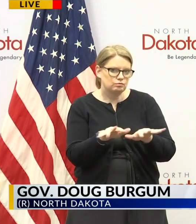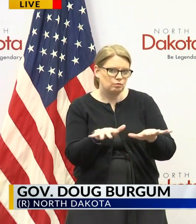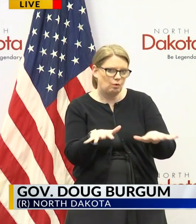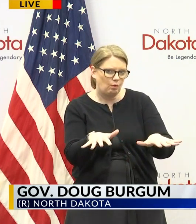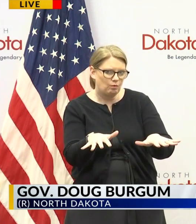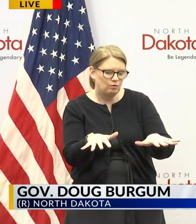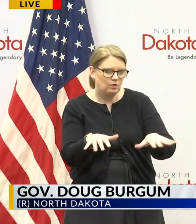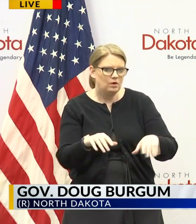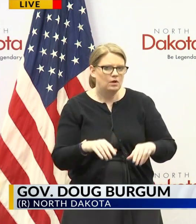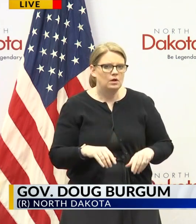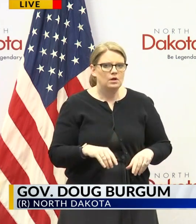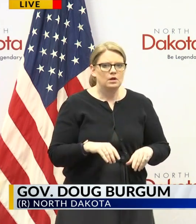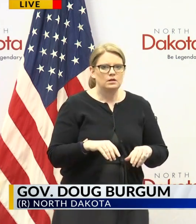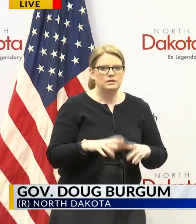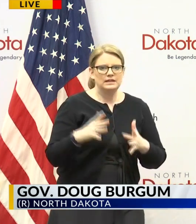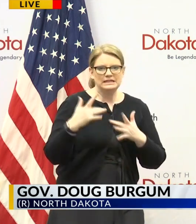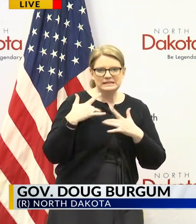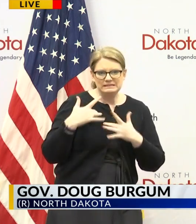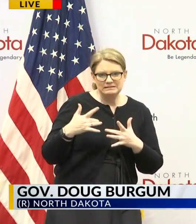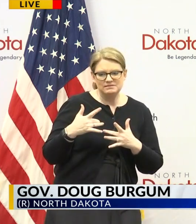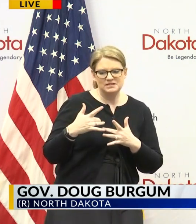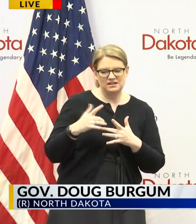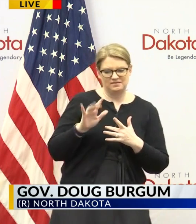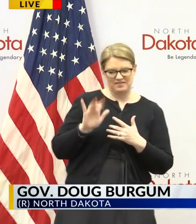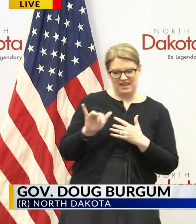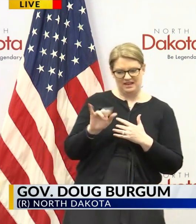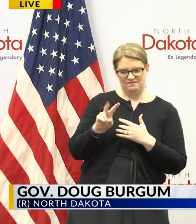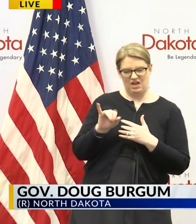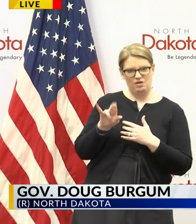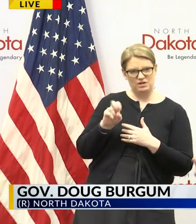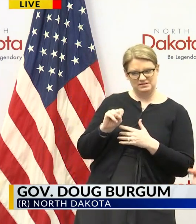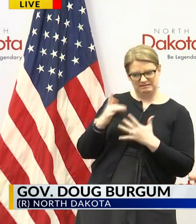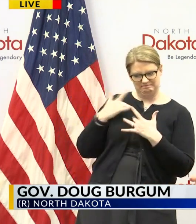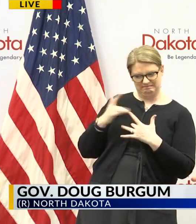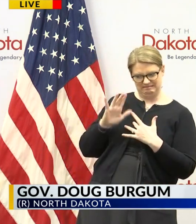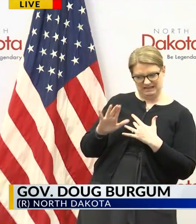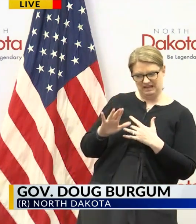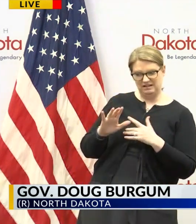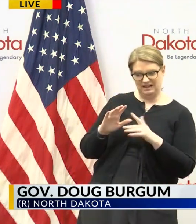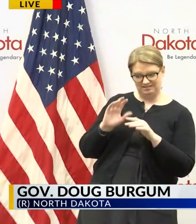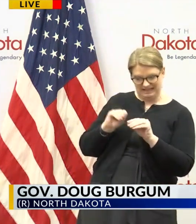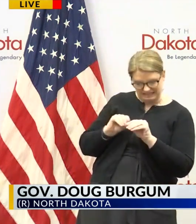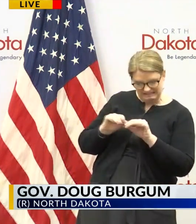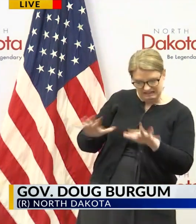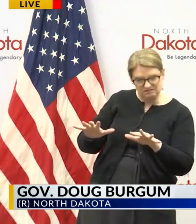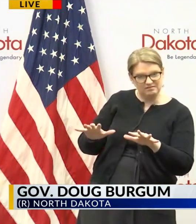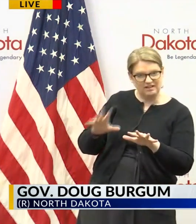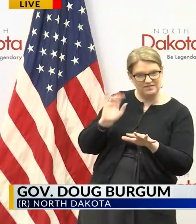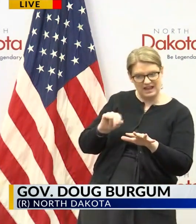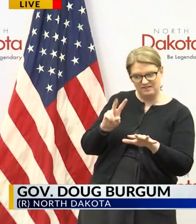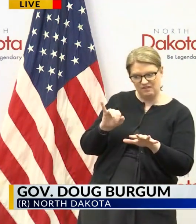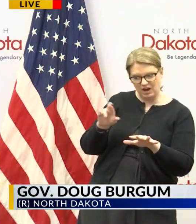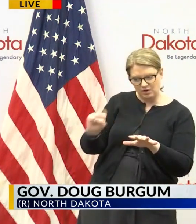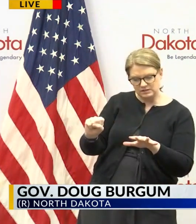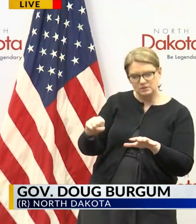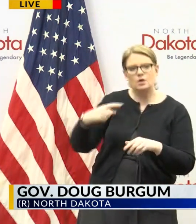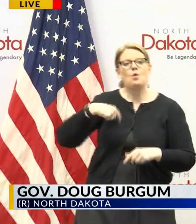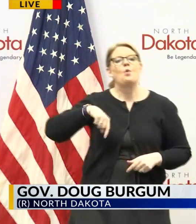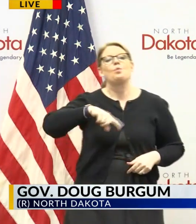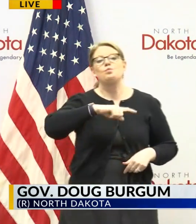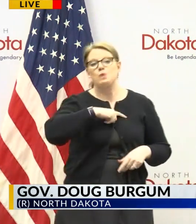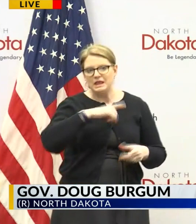the nature and the character of the virus in terms of how contagious the virus is we can change our own behavior